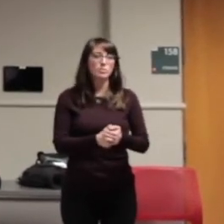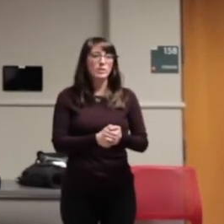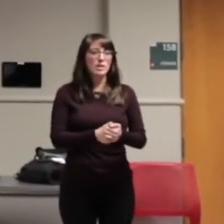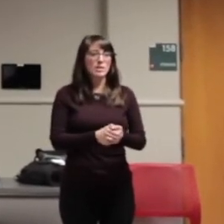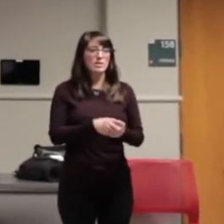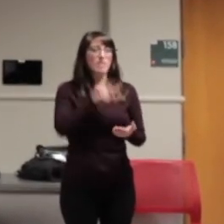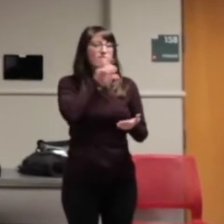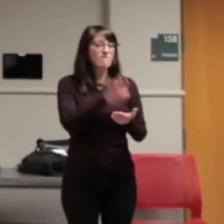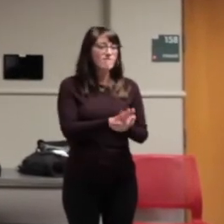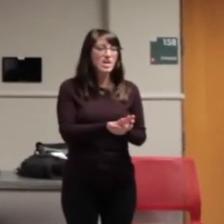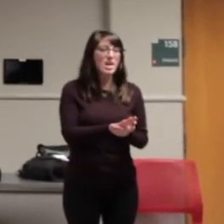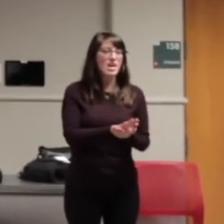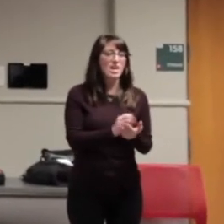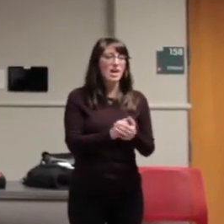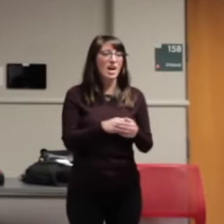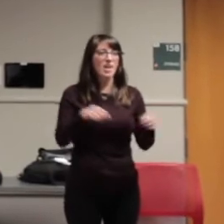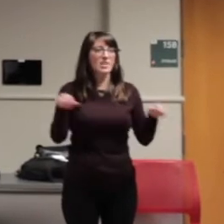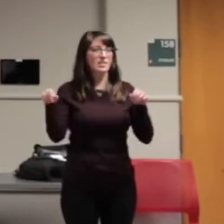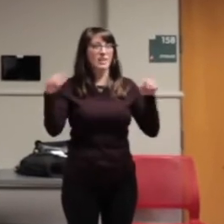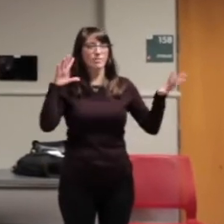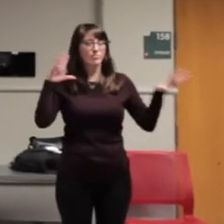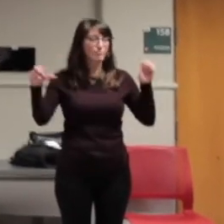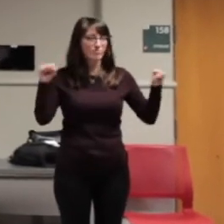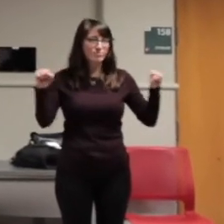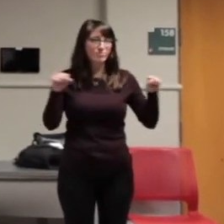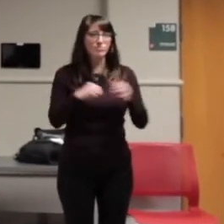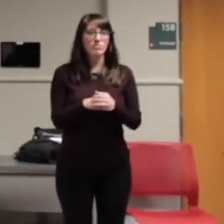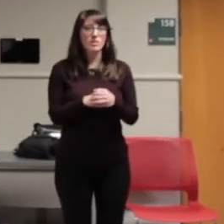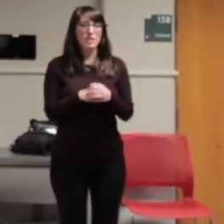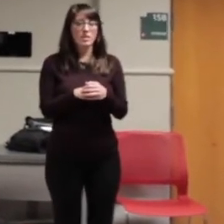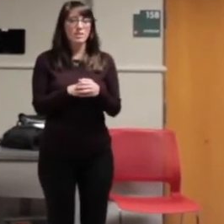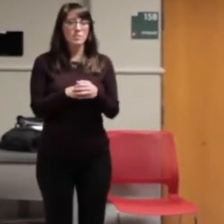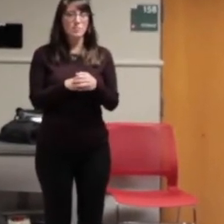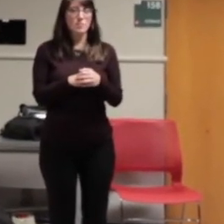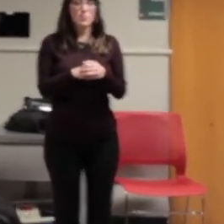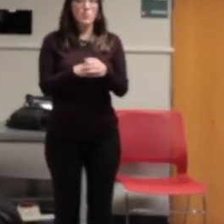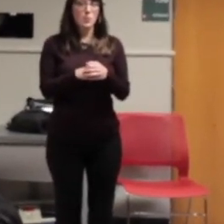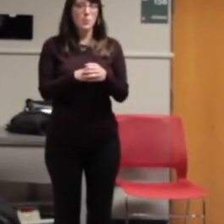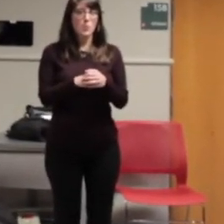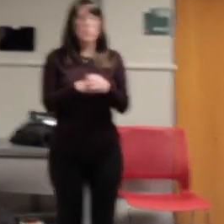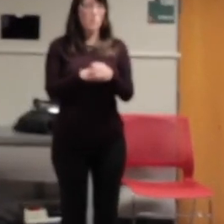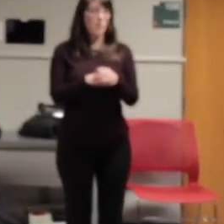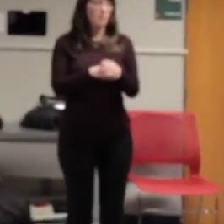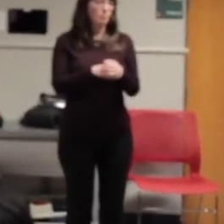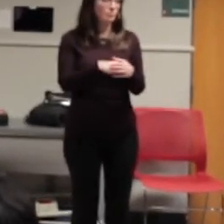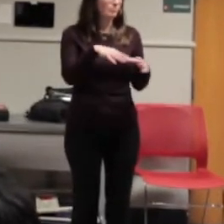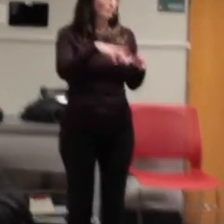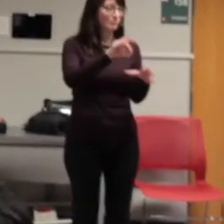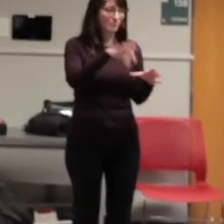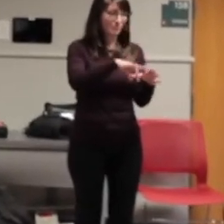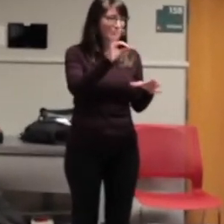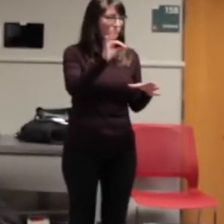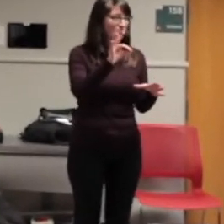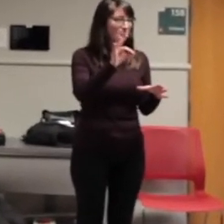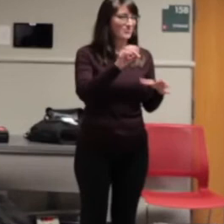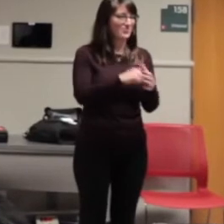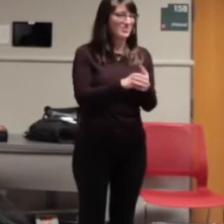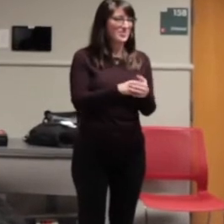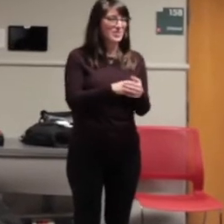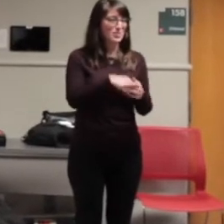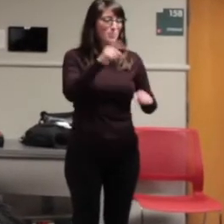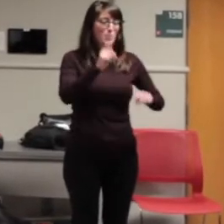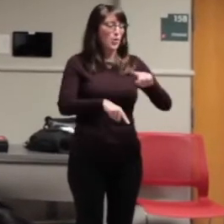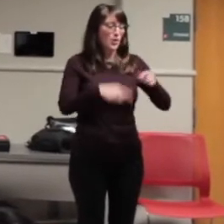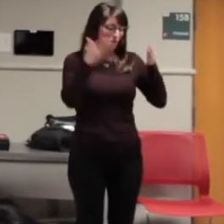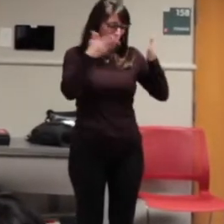Righteous revelations reverberating accountability. Executive elections, such a pity that we can't simply focus on the